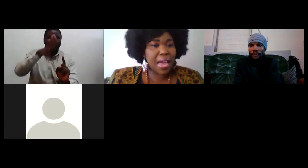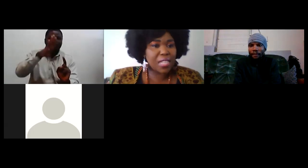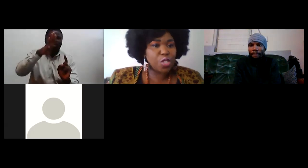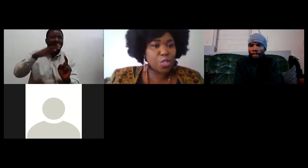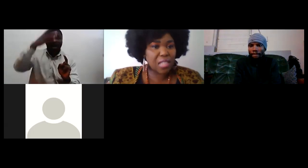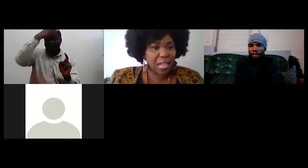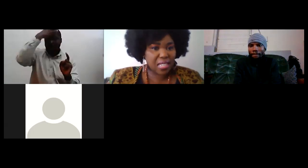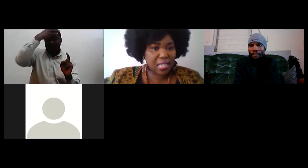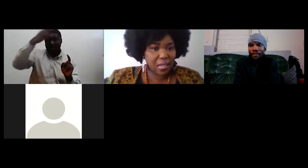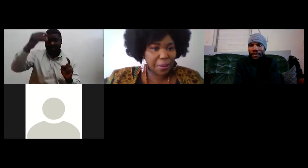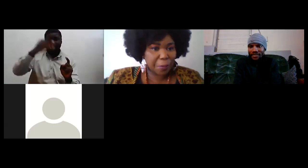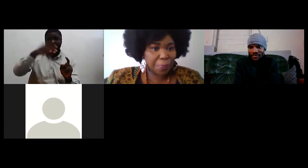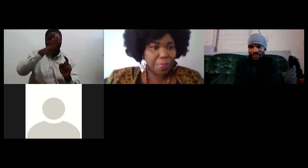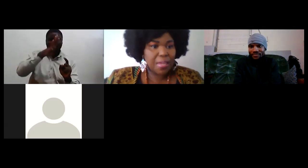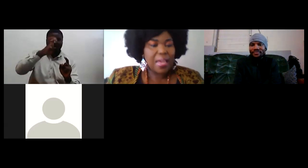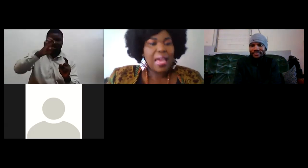impaired society